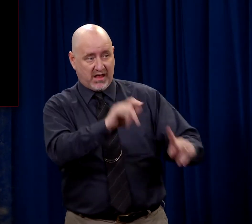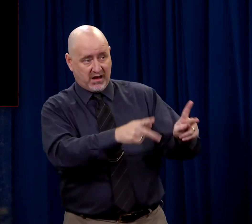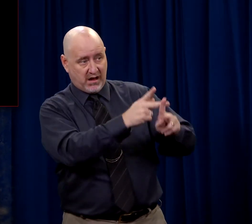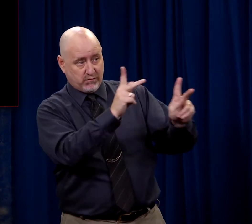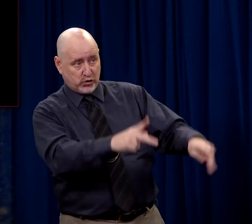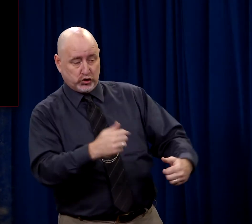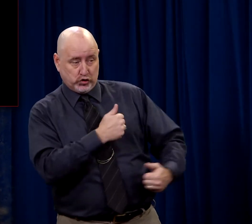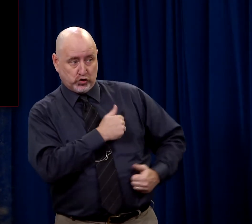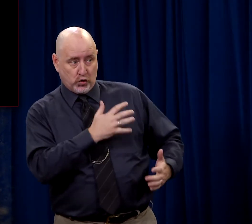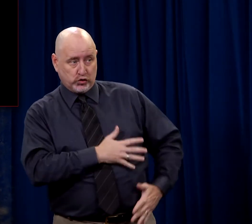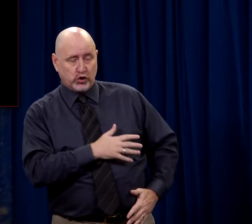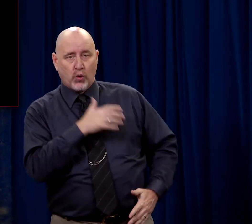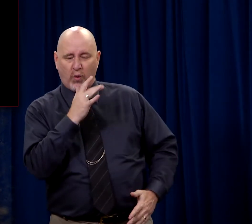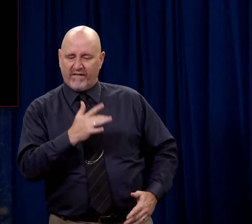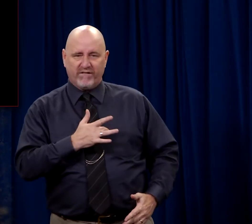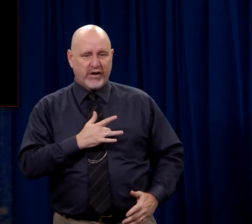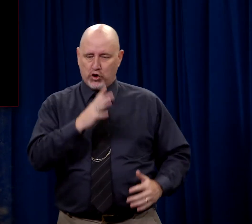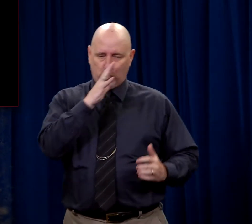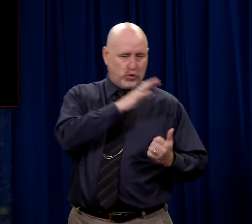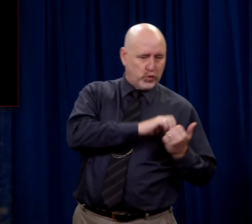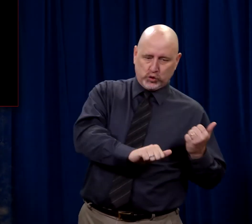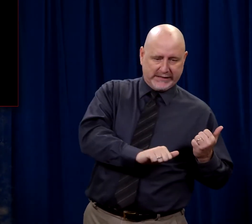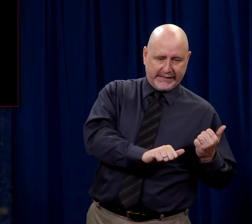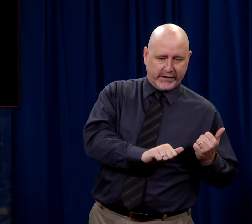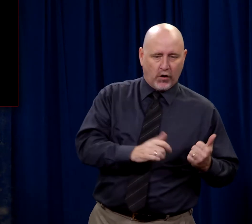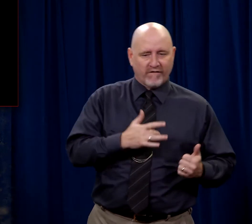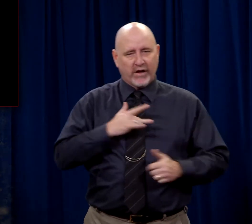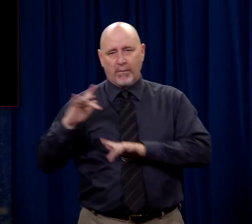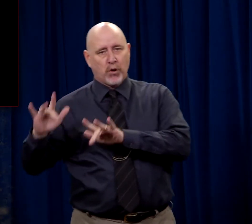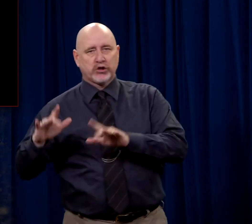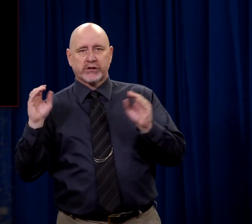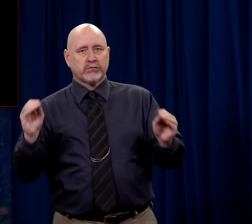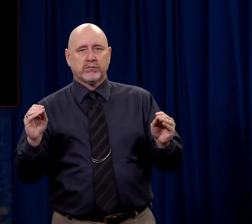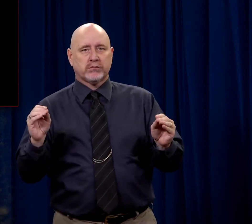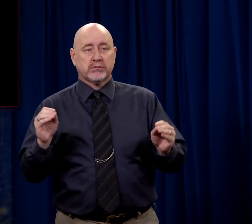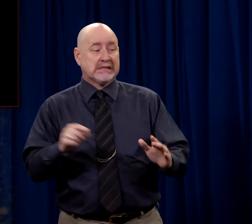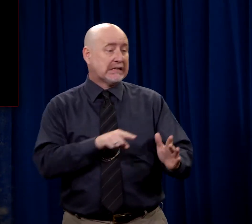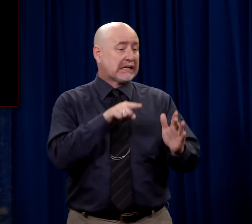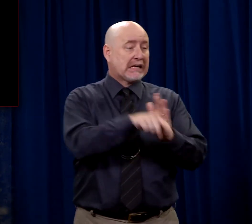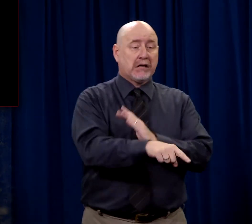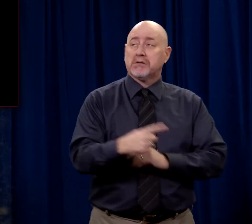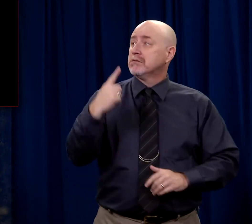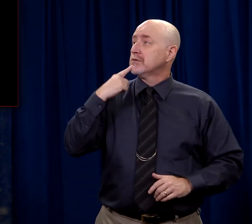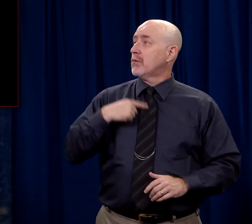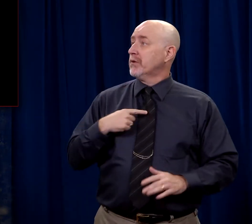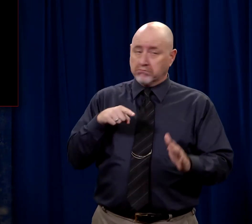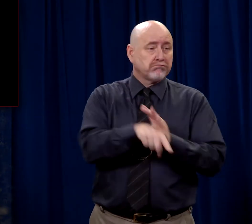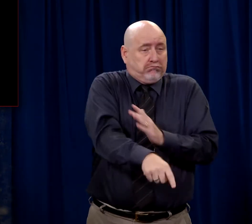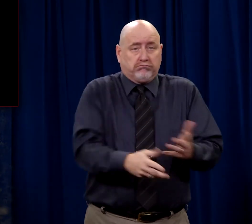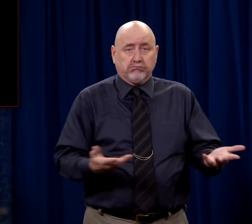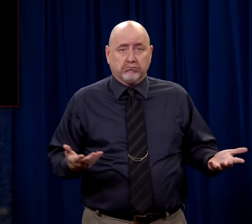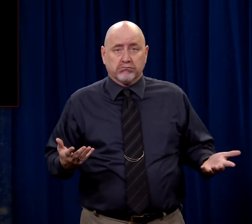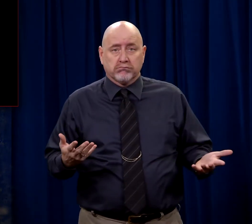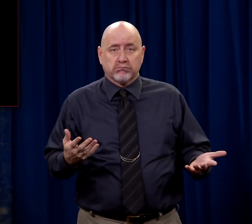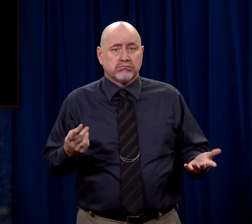Being such a machine, the soldier would neither feel cruelty nor mercy. He would kill simply because he was ordered.